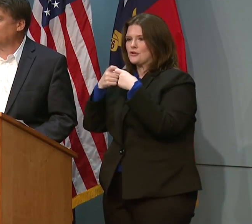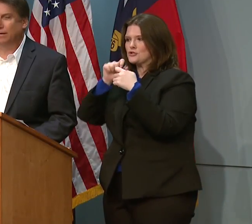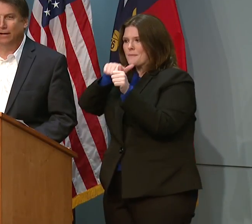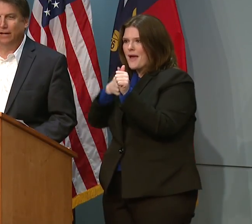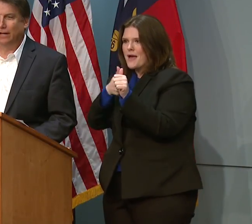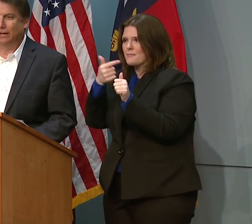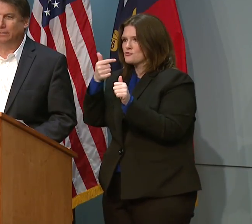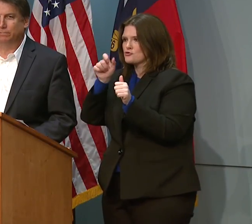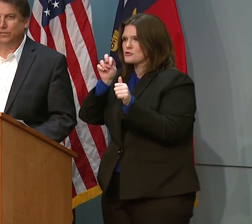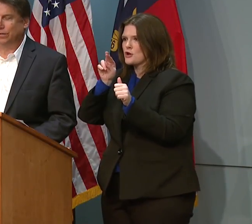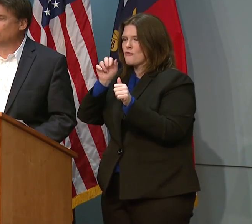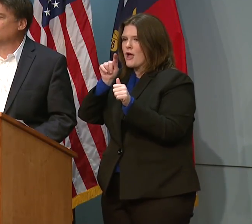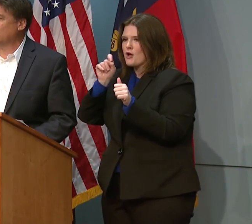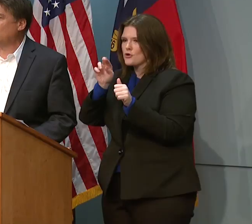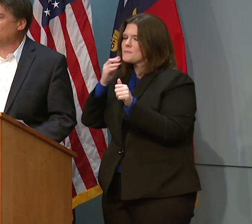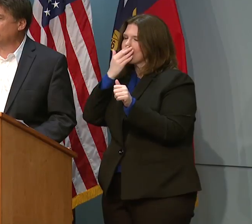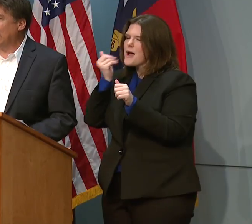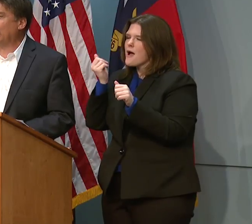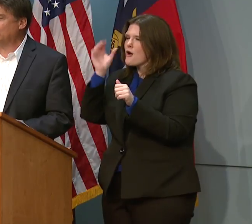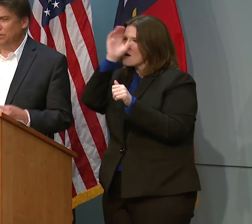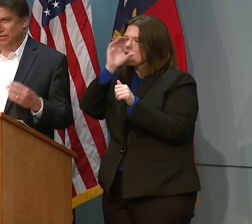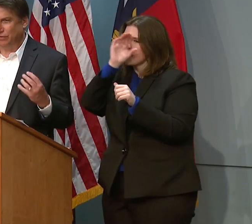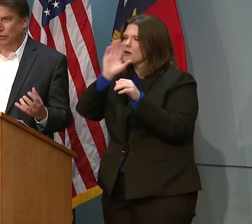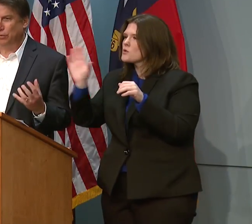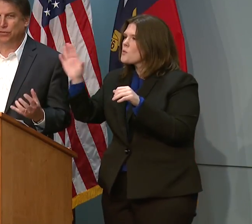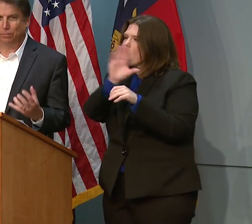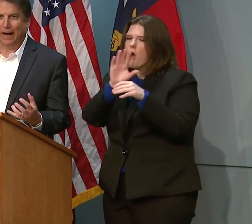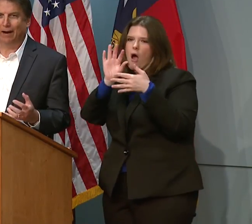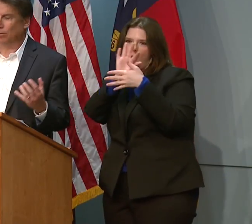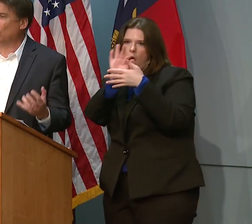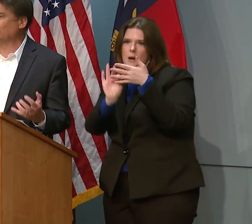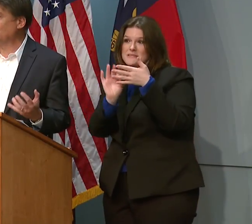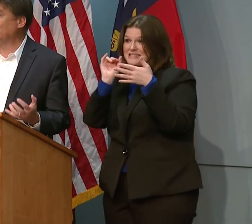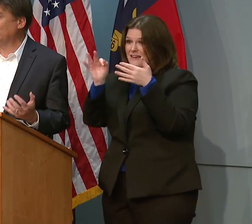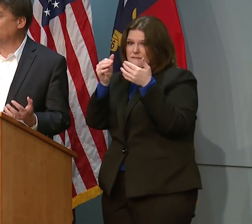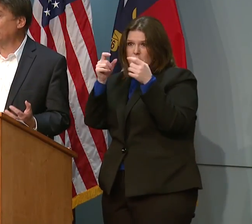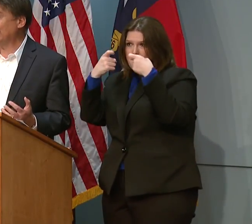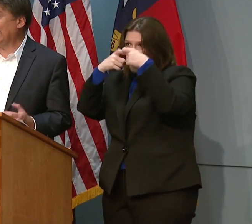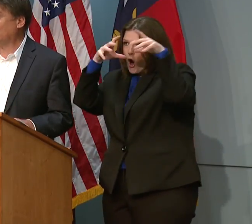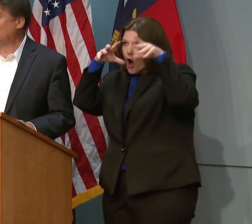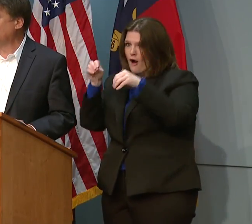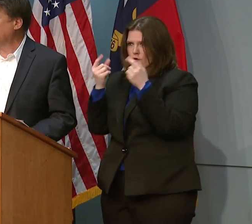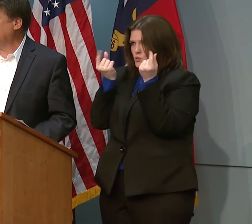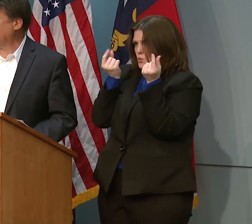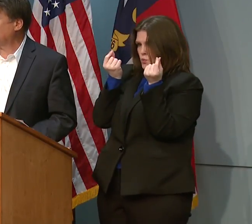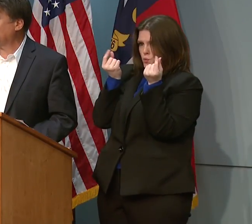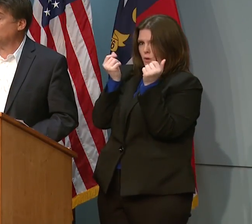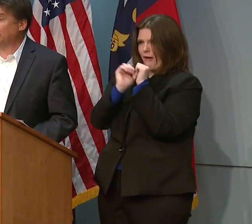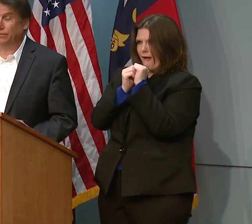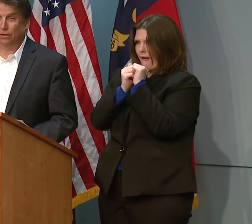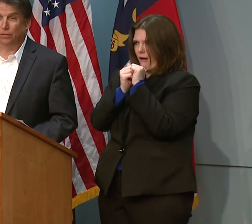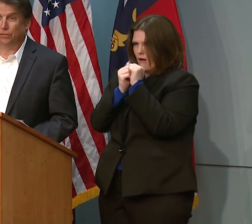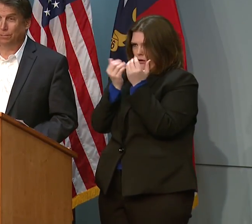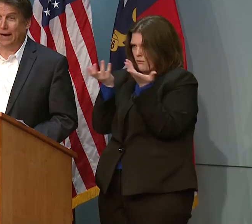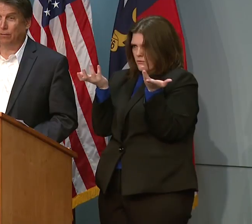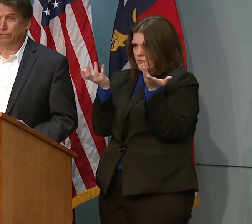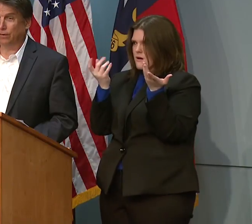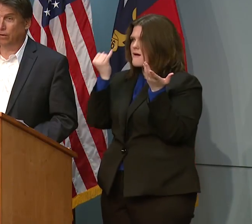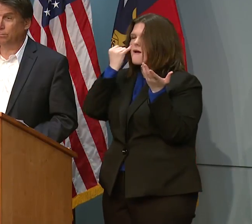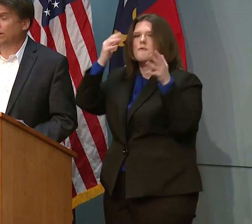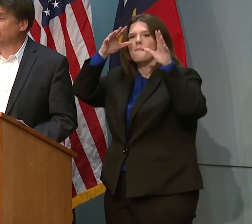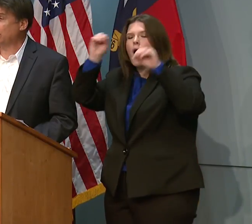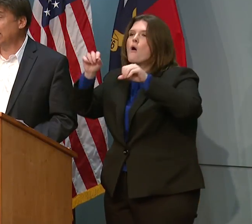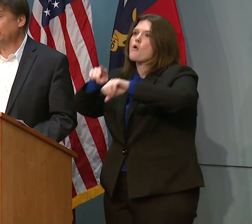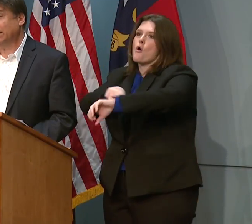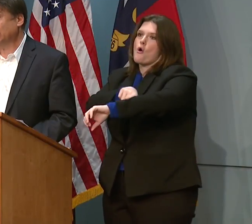generator. So look at all the options. If you lose your power, what do you need right now, and especially if you lose your power